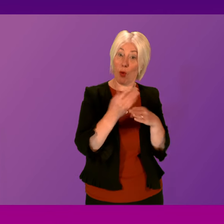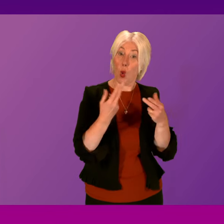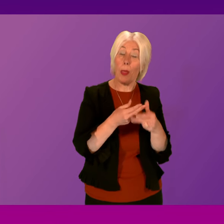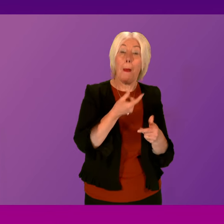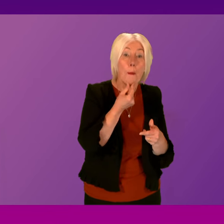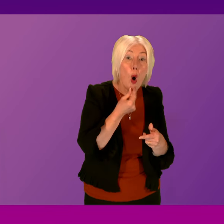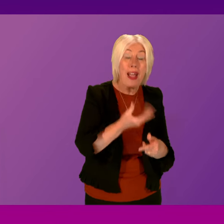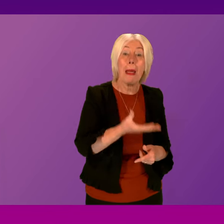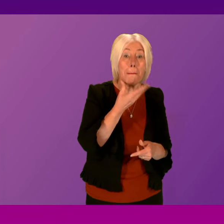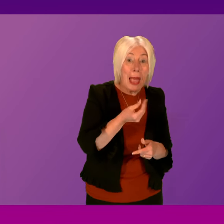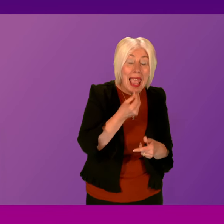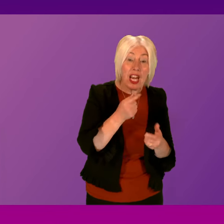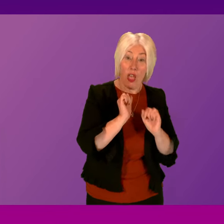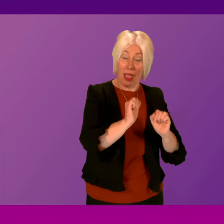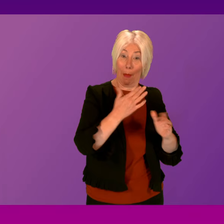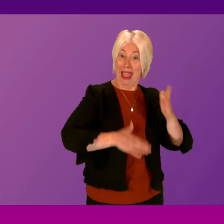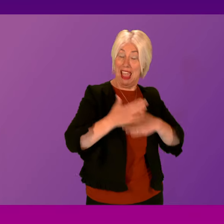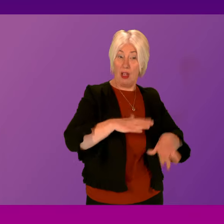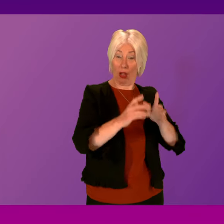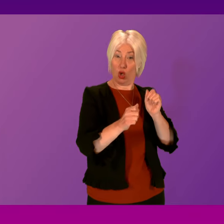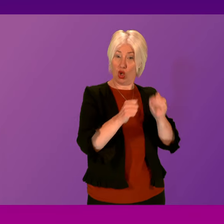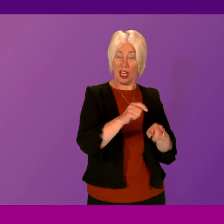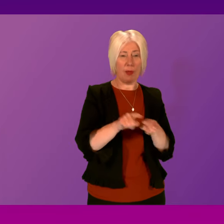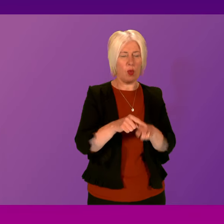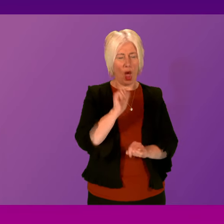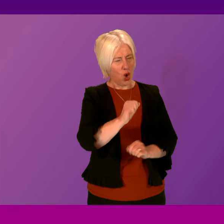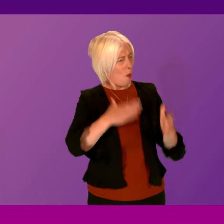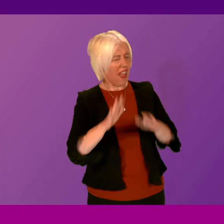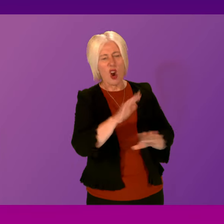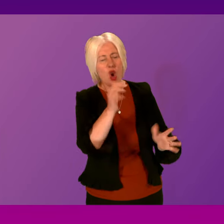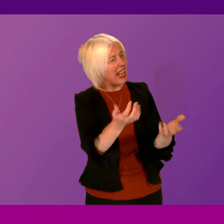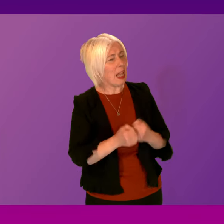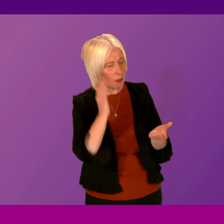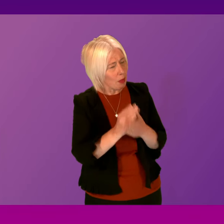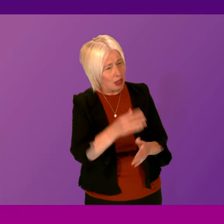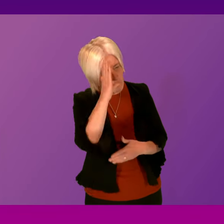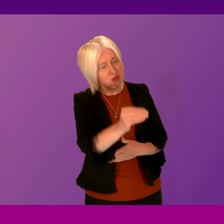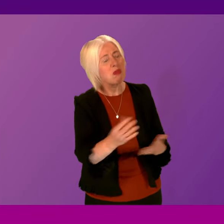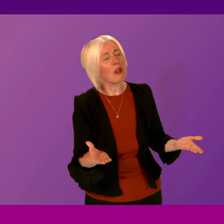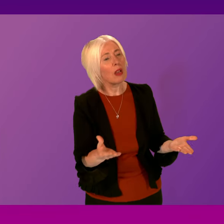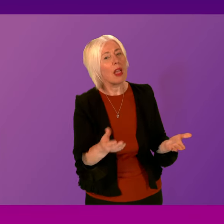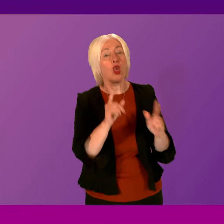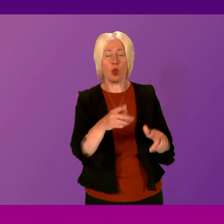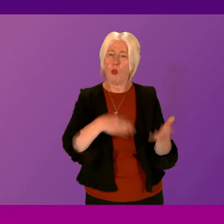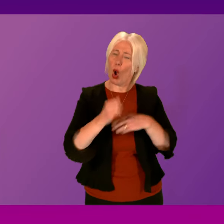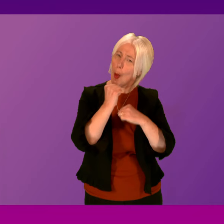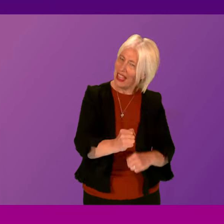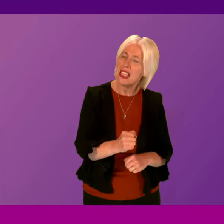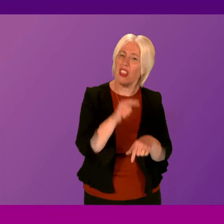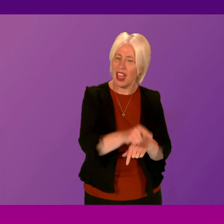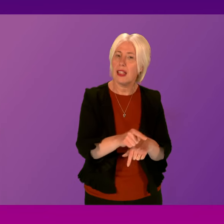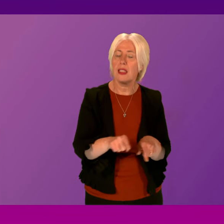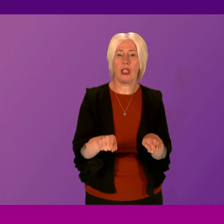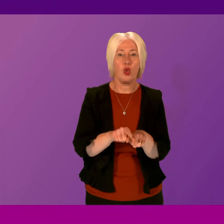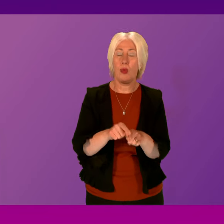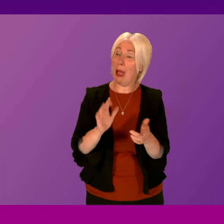men to not just change their behaviour but call out unacceptable behaviours. It's something that I'm absolutely committed to. So I'm more than